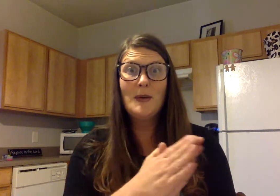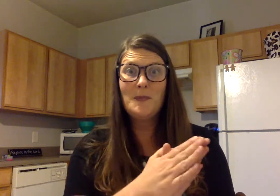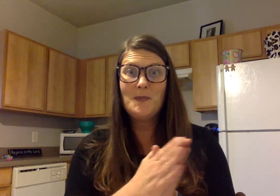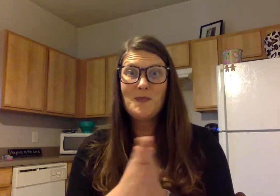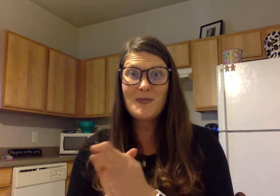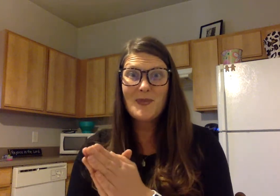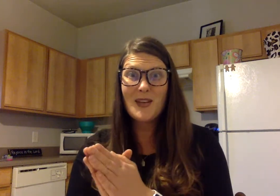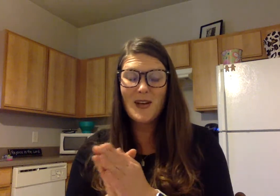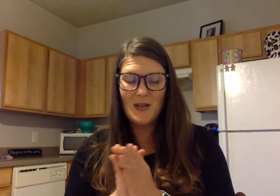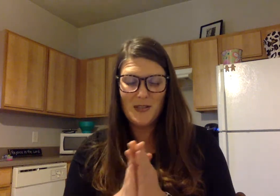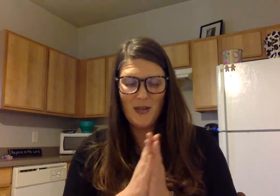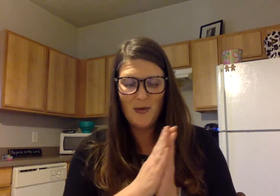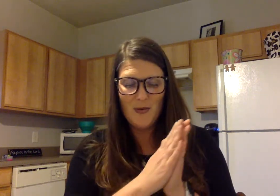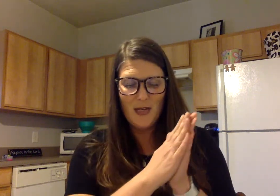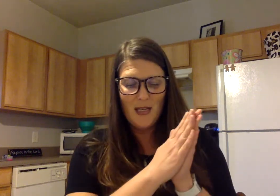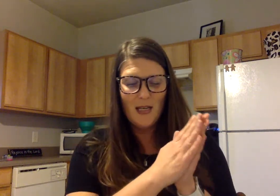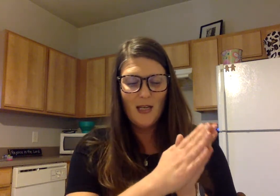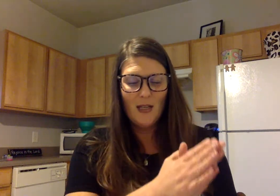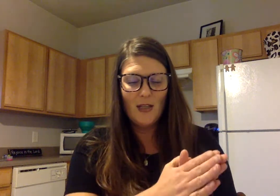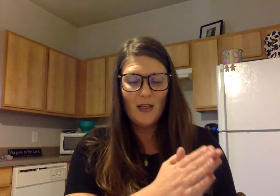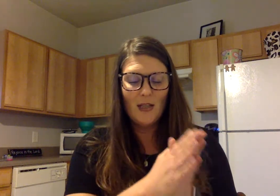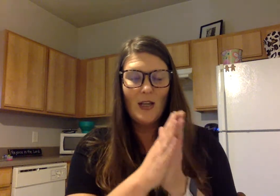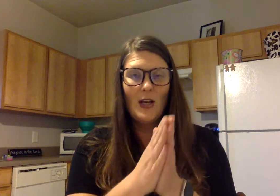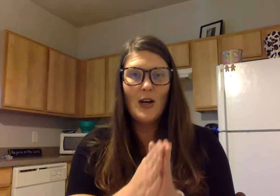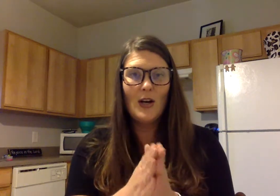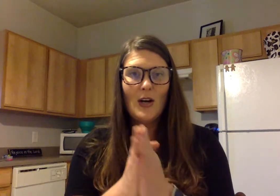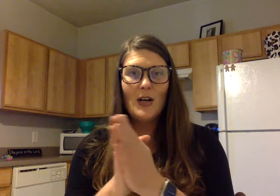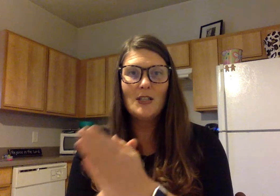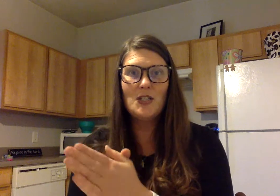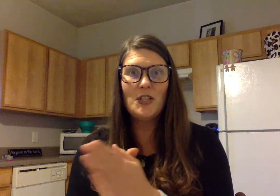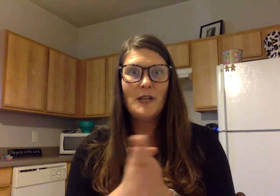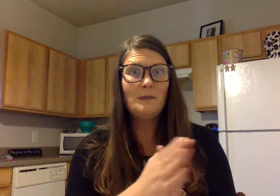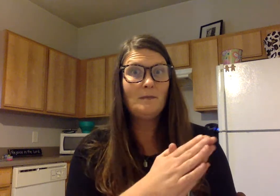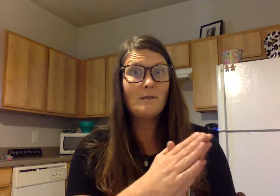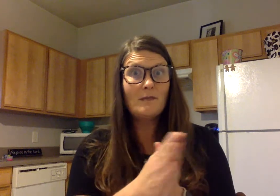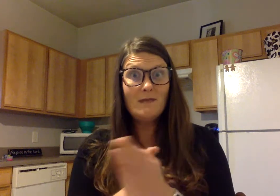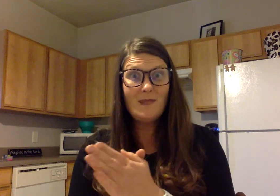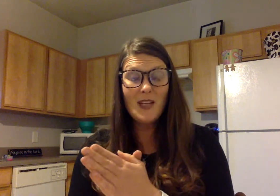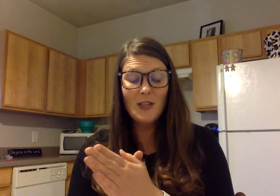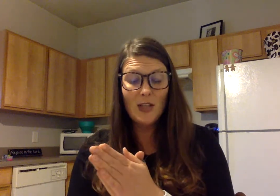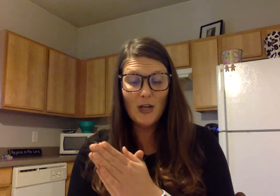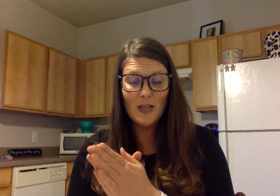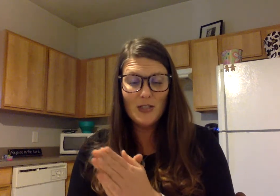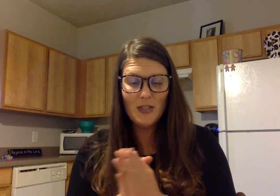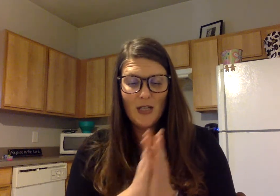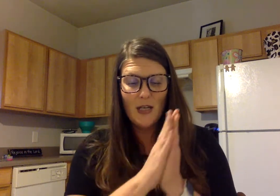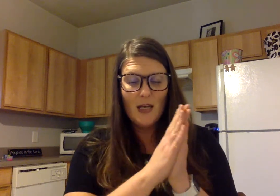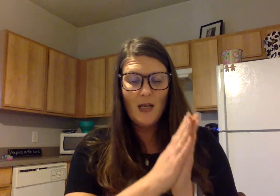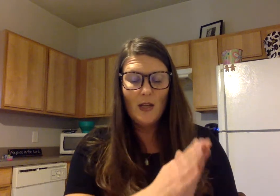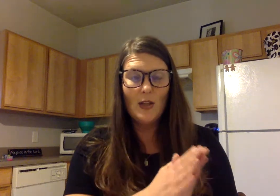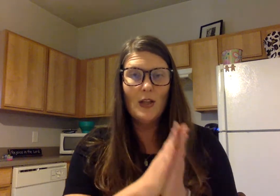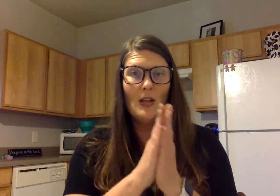you will err lurch oh